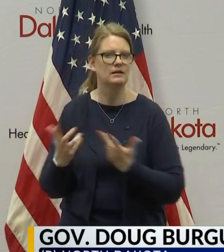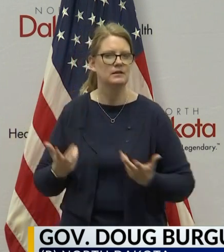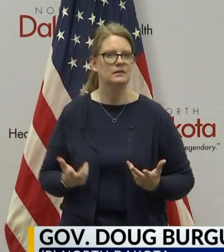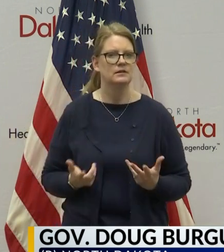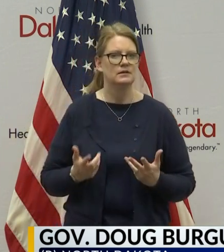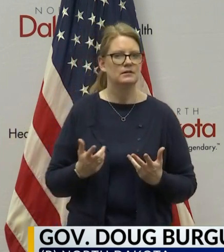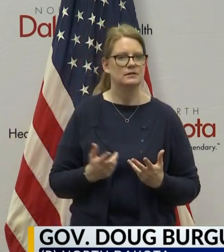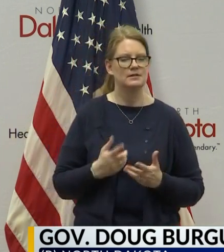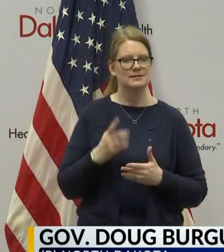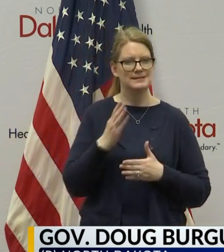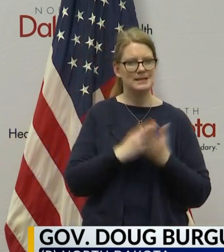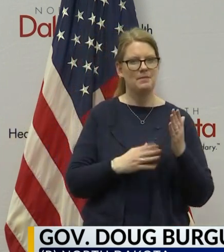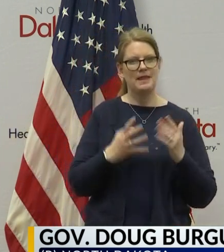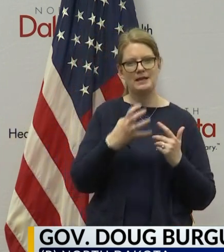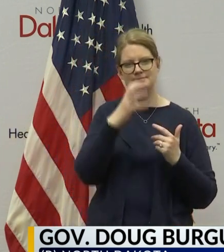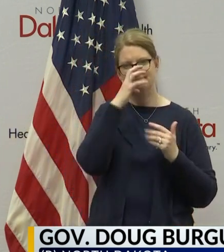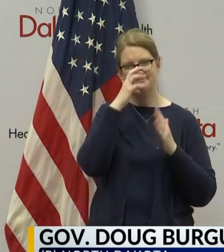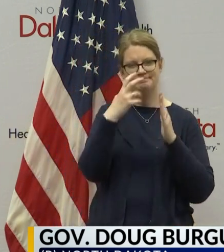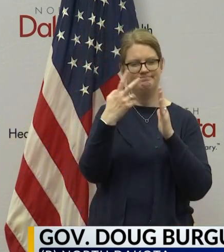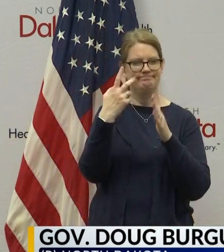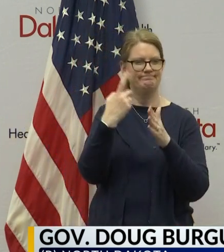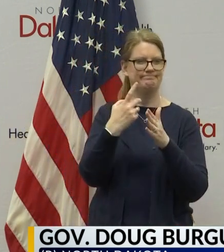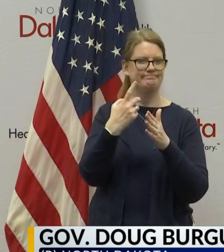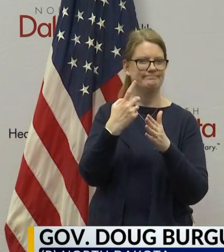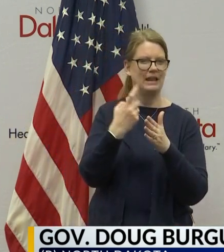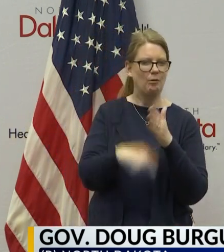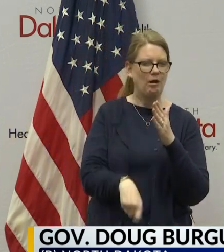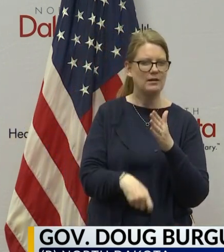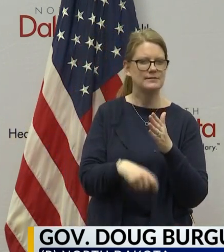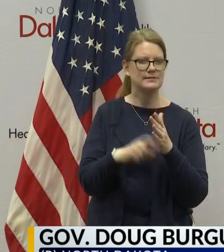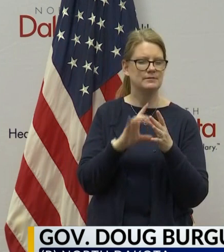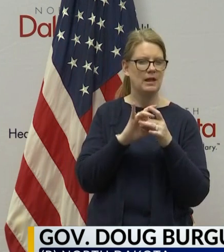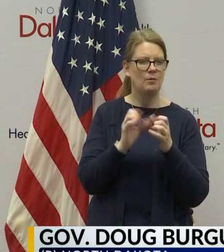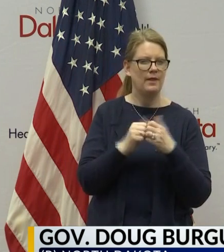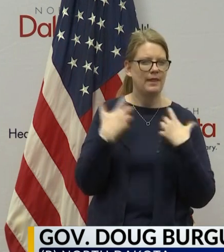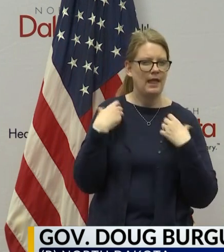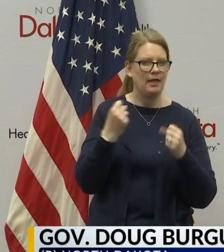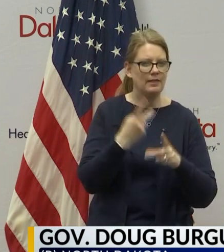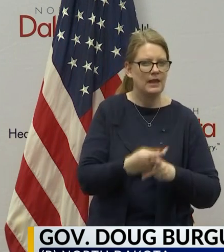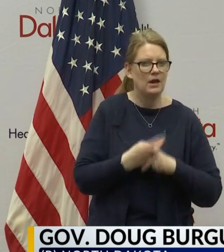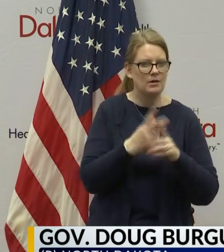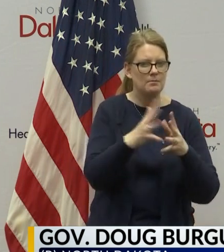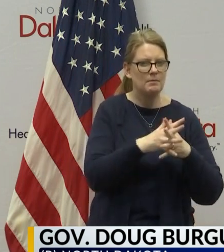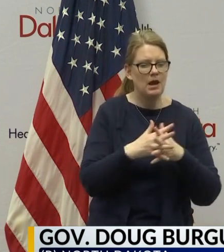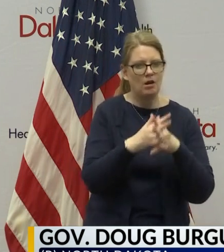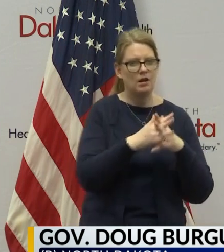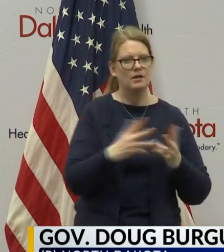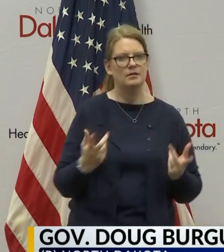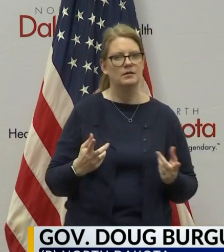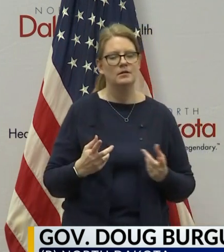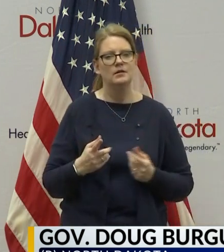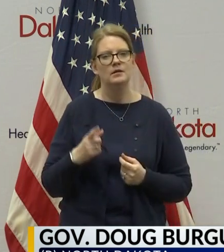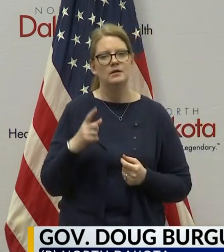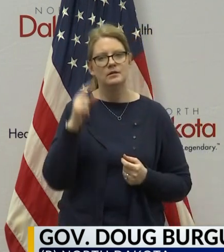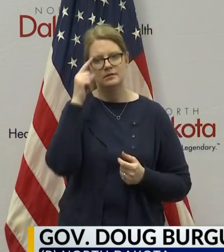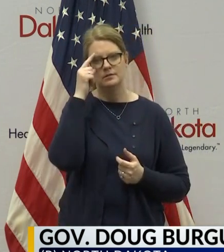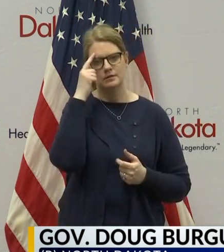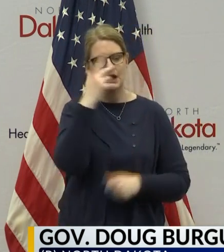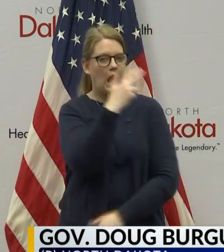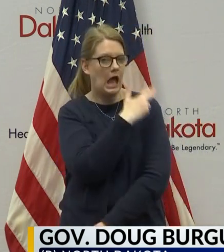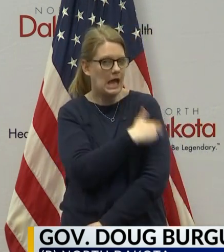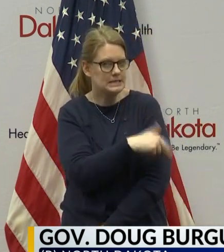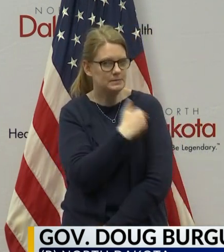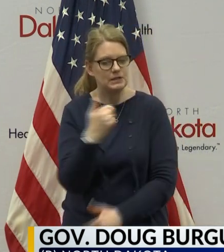some of that bureaucratic cost, particularly when it comes to health care in America. But hospitals and